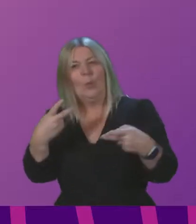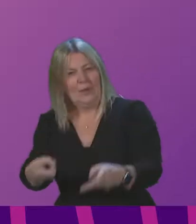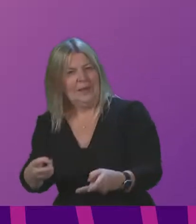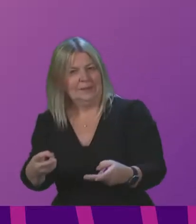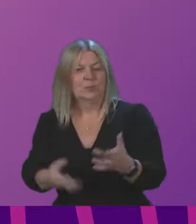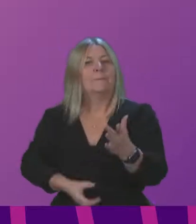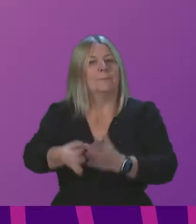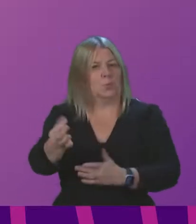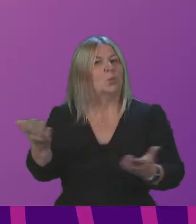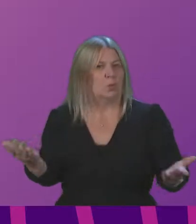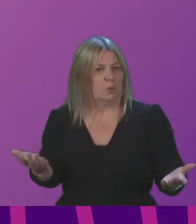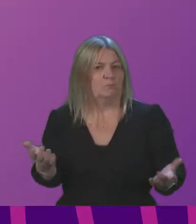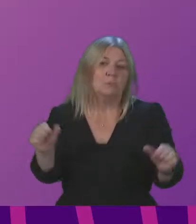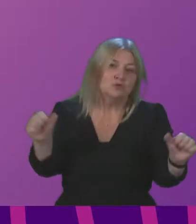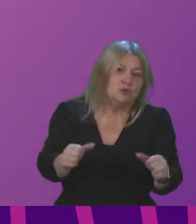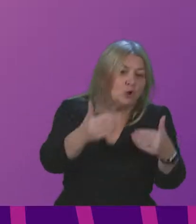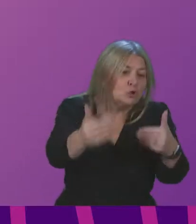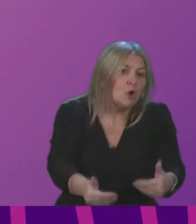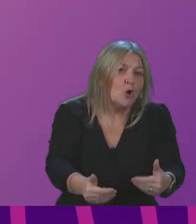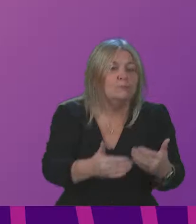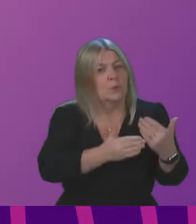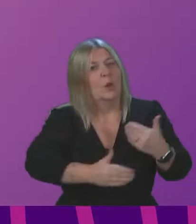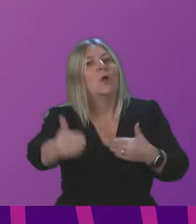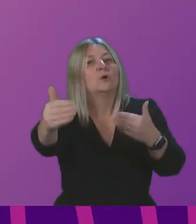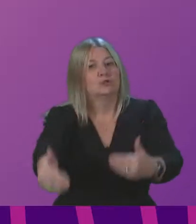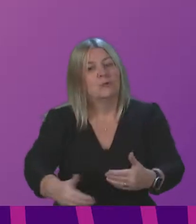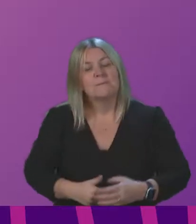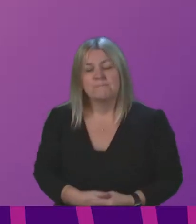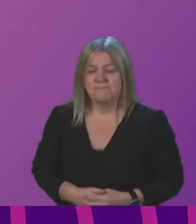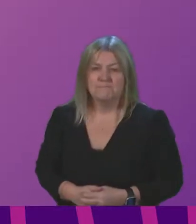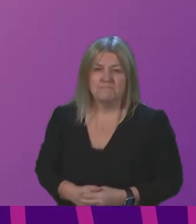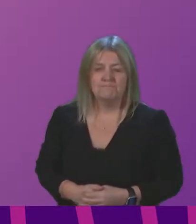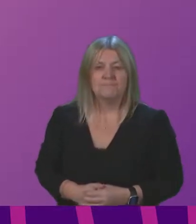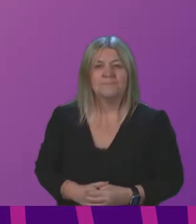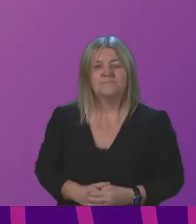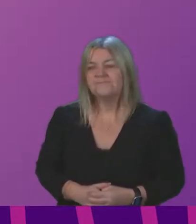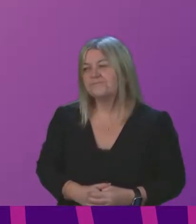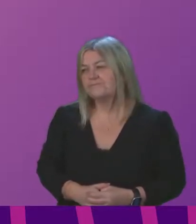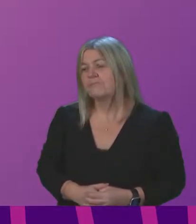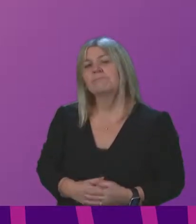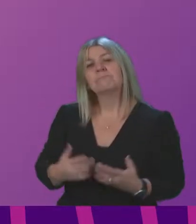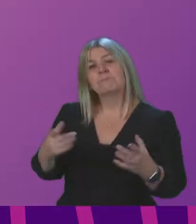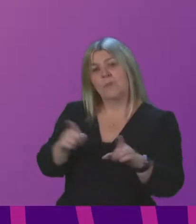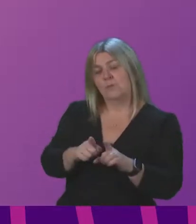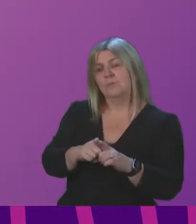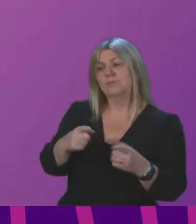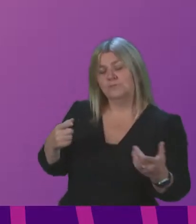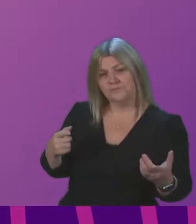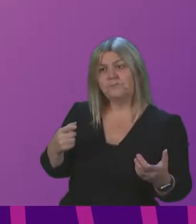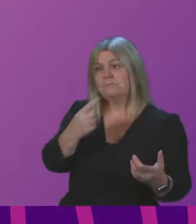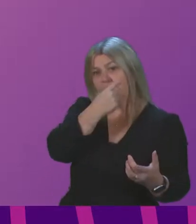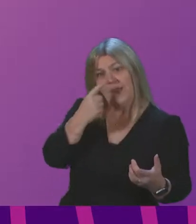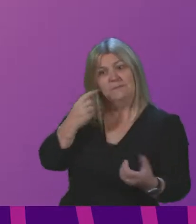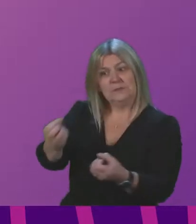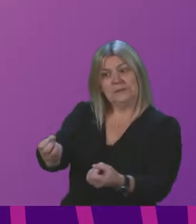actions that can be taken to support Scotland's supply chain as we continue through the pandemic. We also received evidence